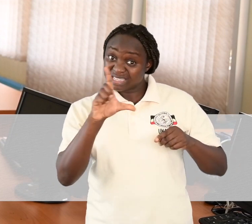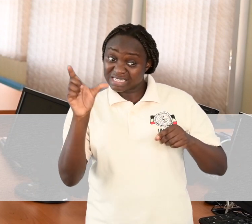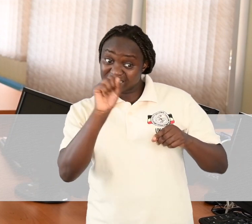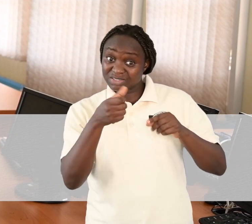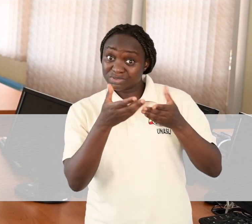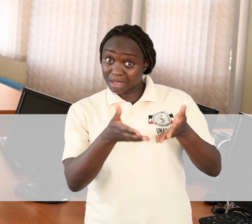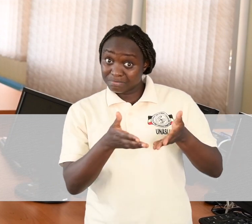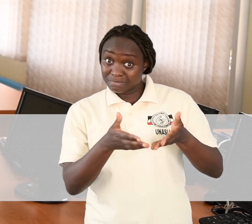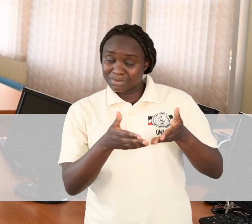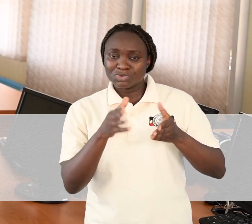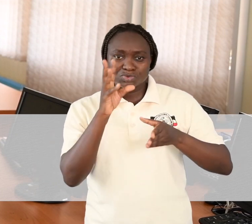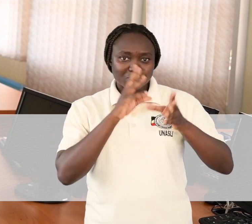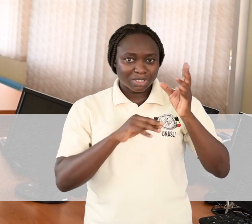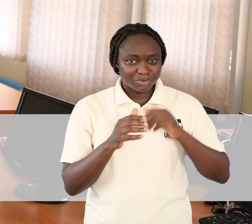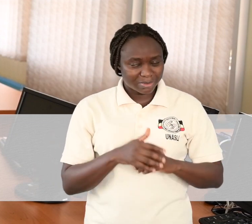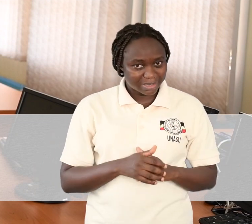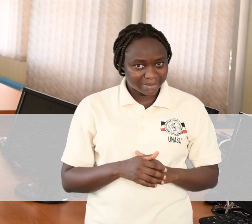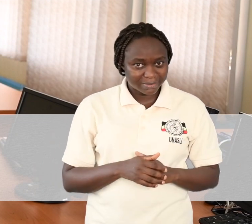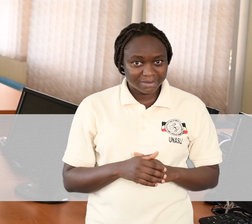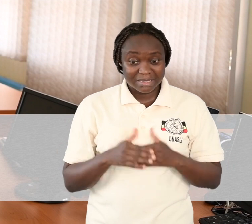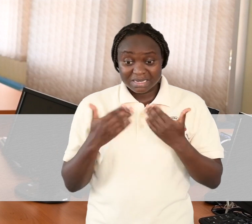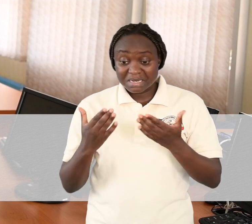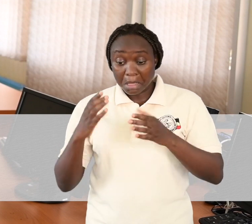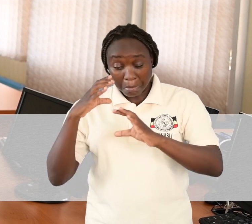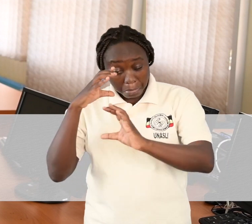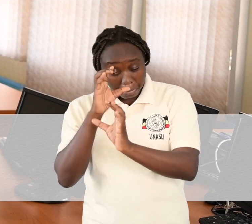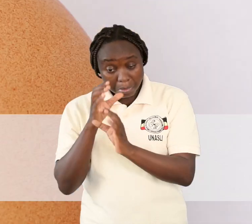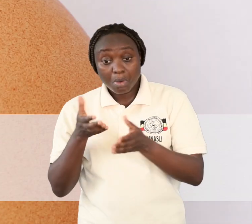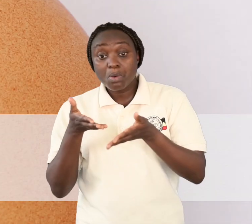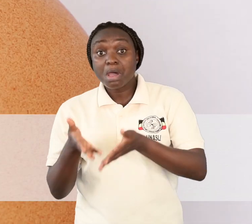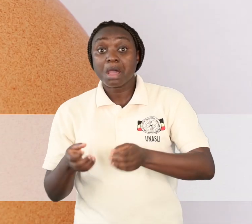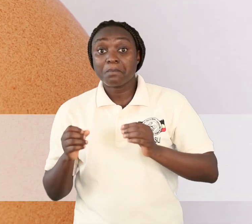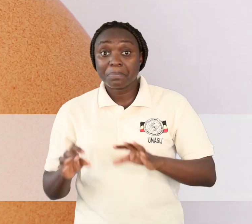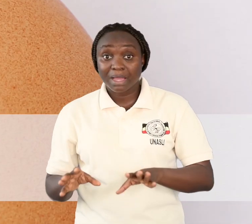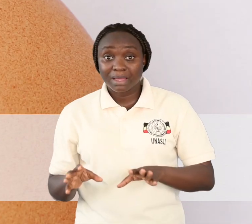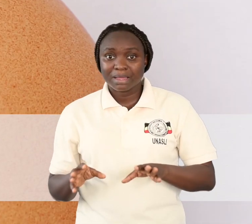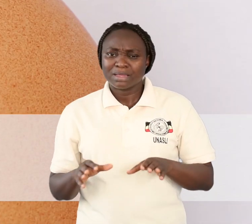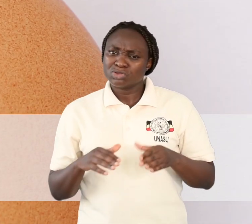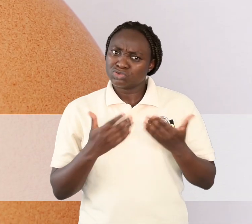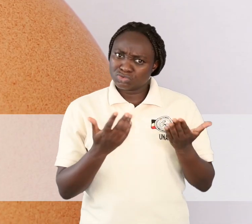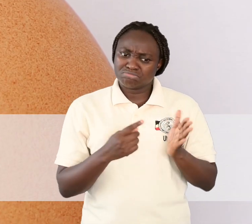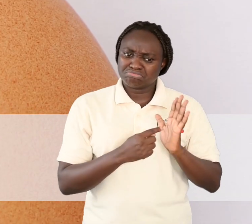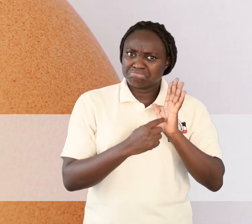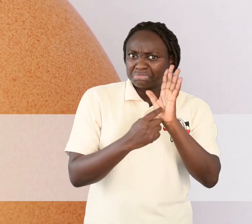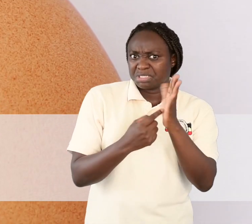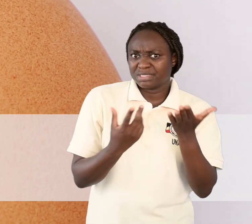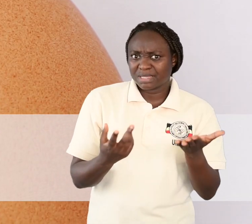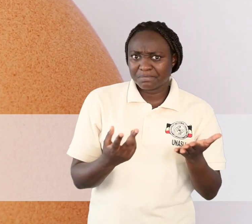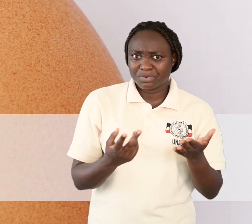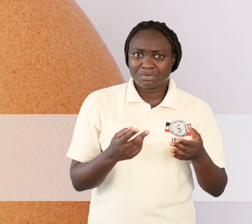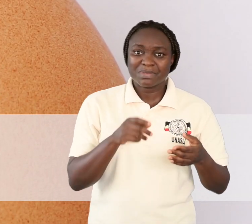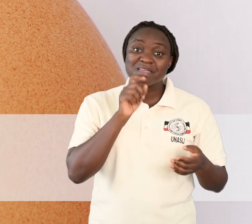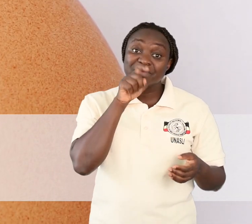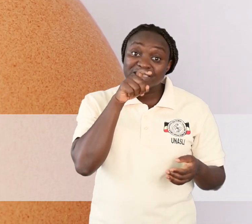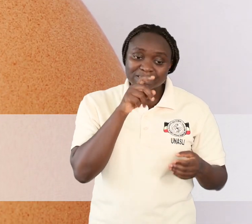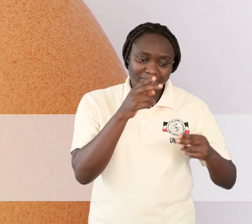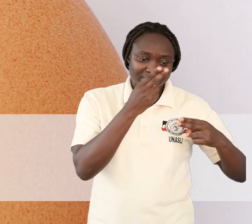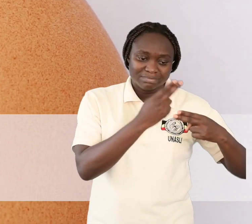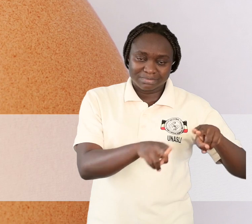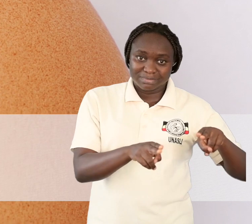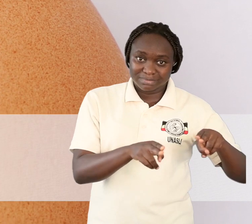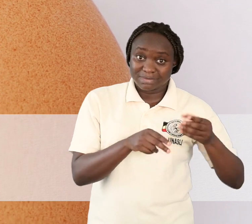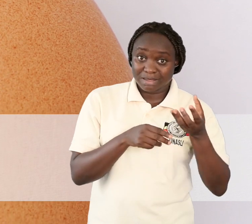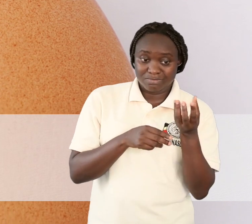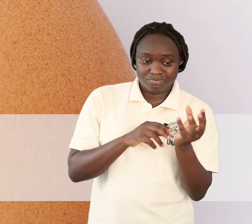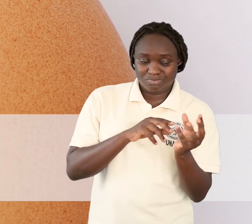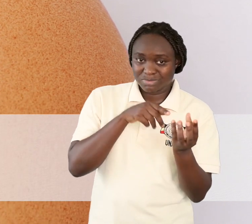have a microscope, we are going to use a chicken egg. Right, we are